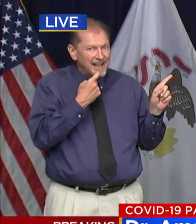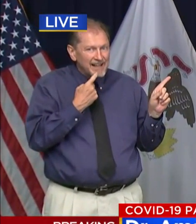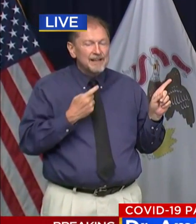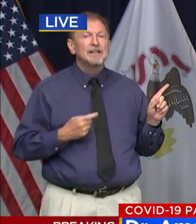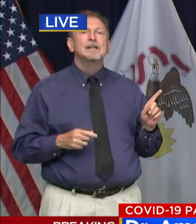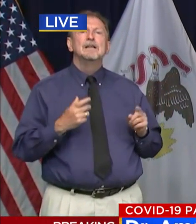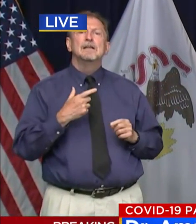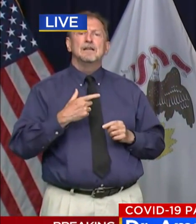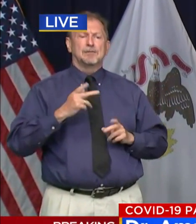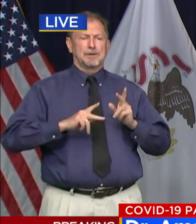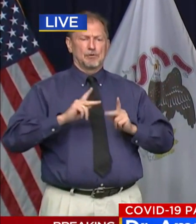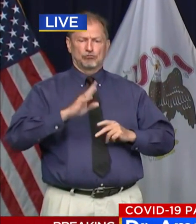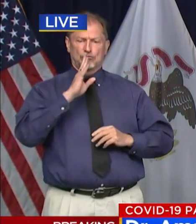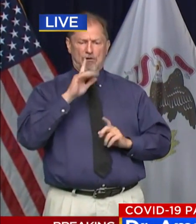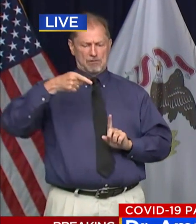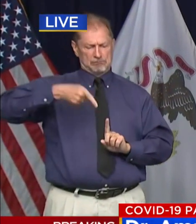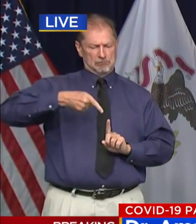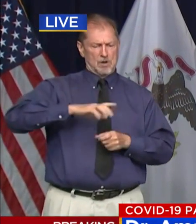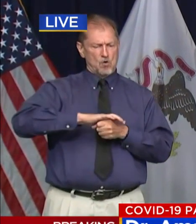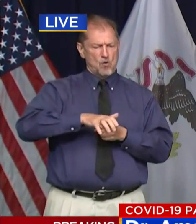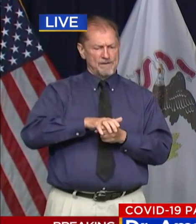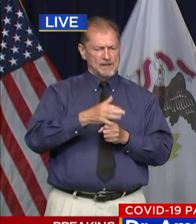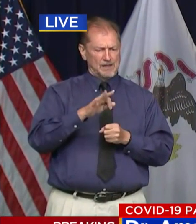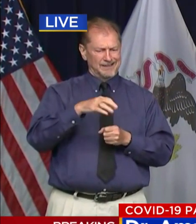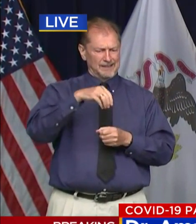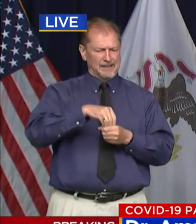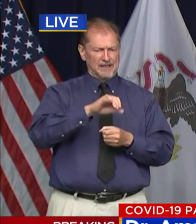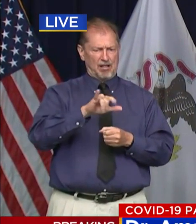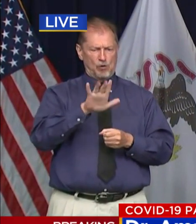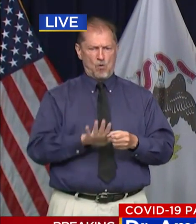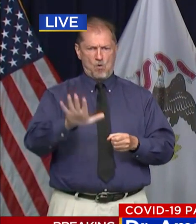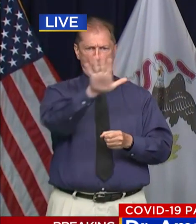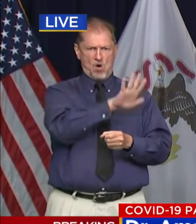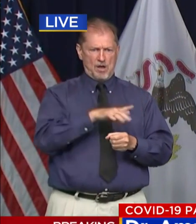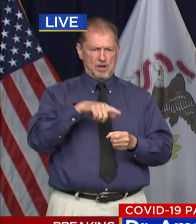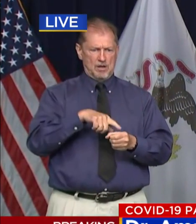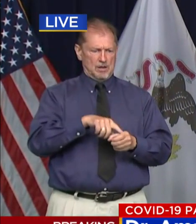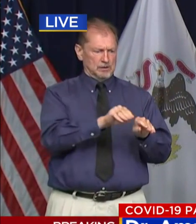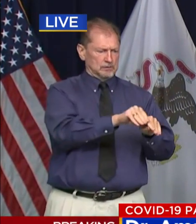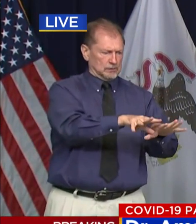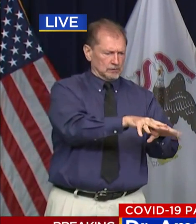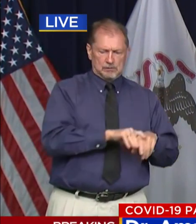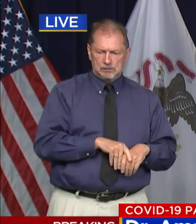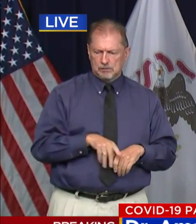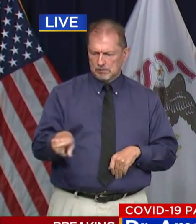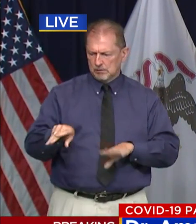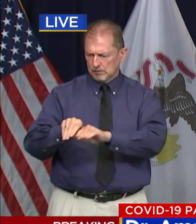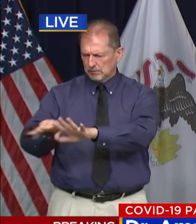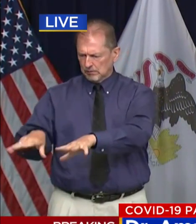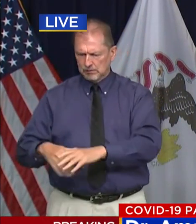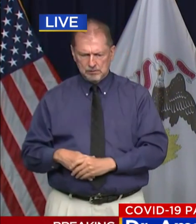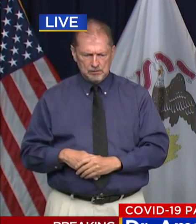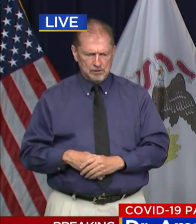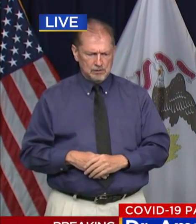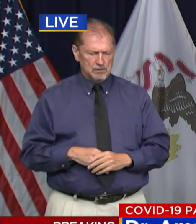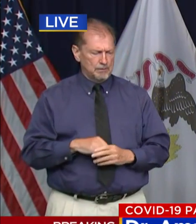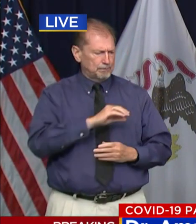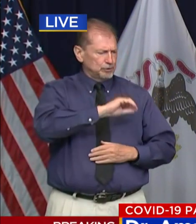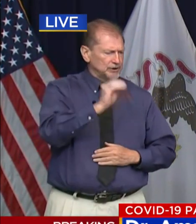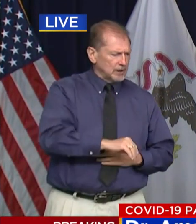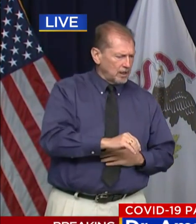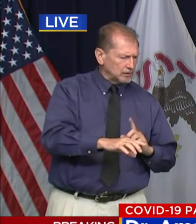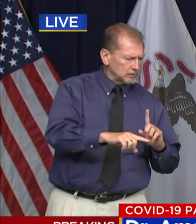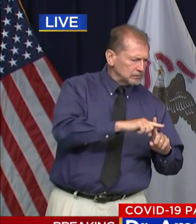about COVID-19 in Illinois, about the outbreaks, positivity rates, and regions